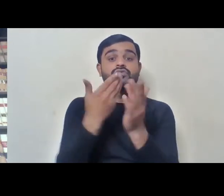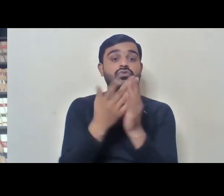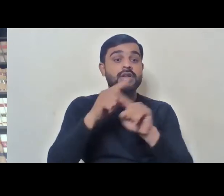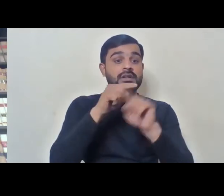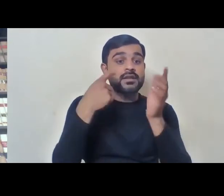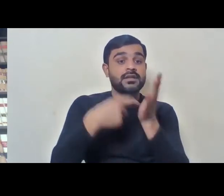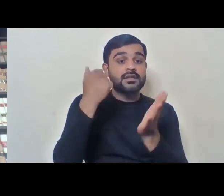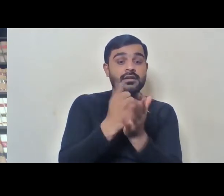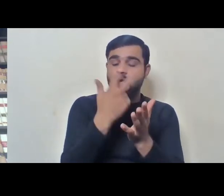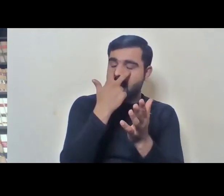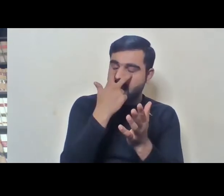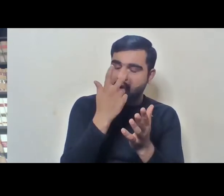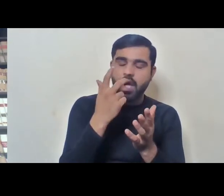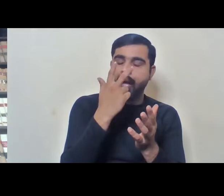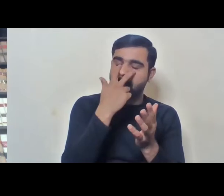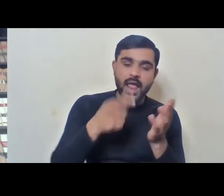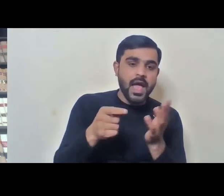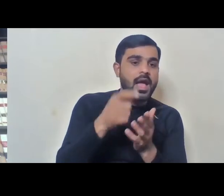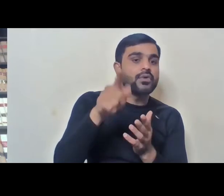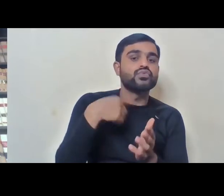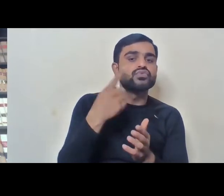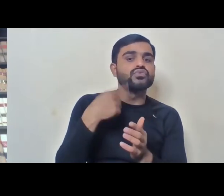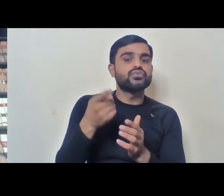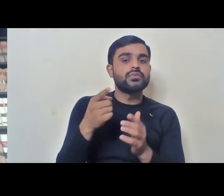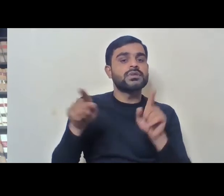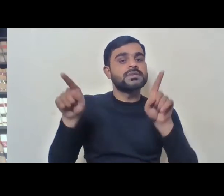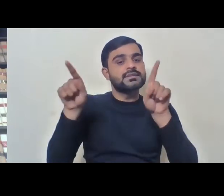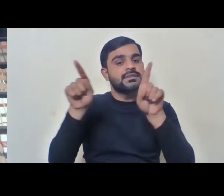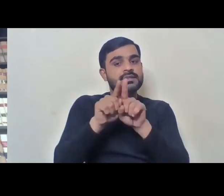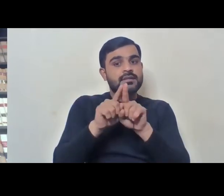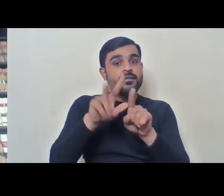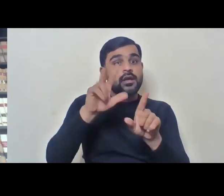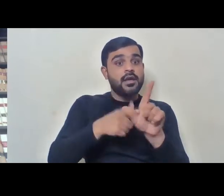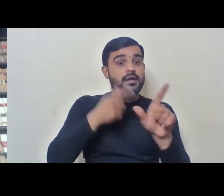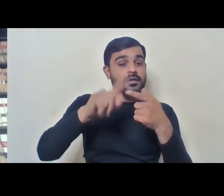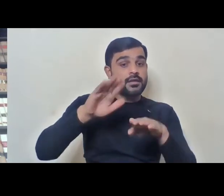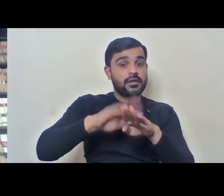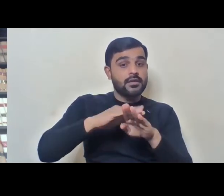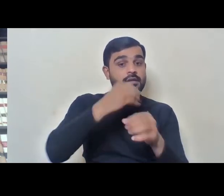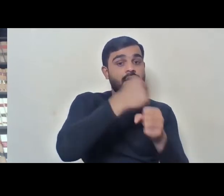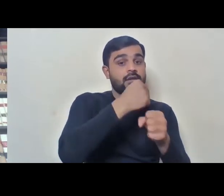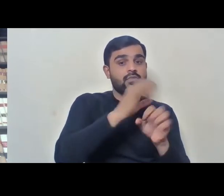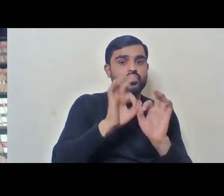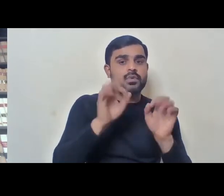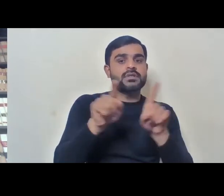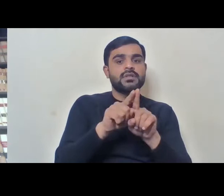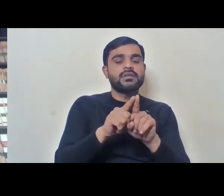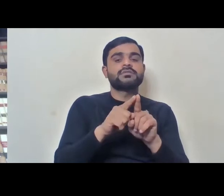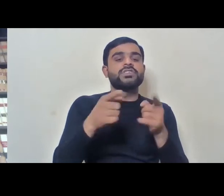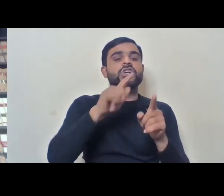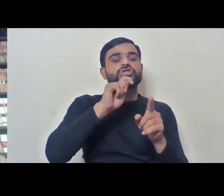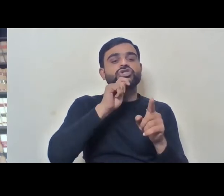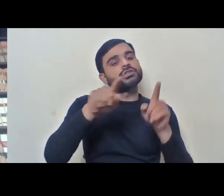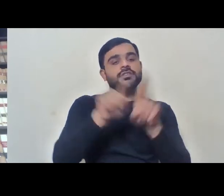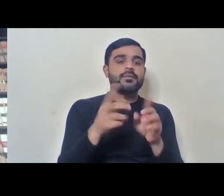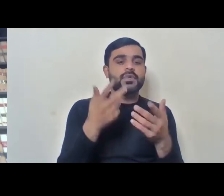of low vision and blindness, who had the eight years experience in government job. See, it is like chicken and egg. You